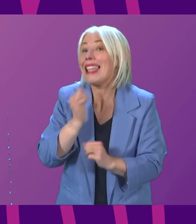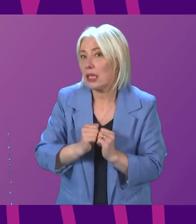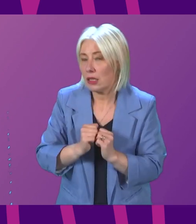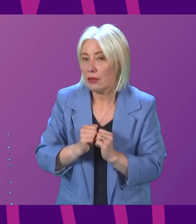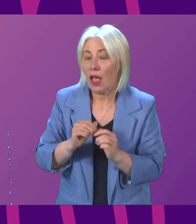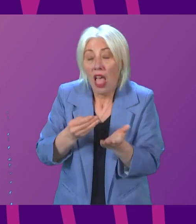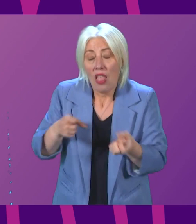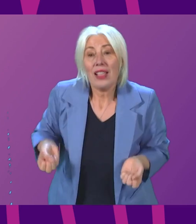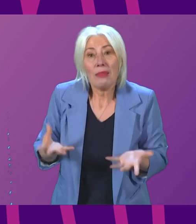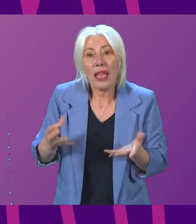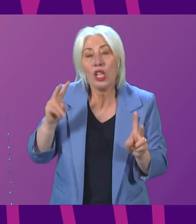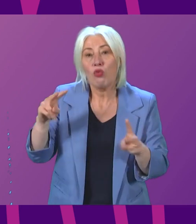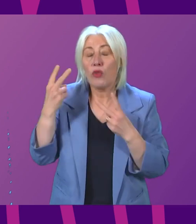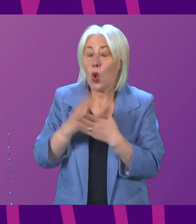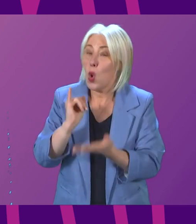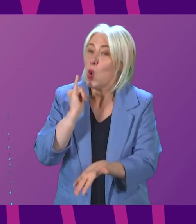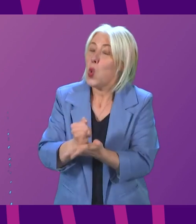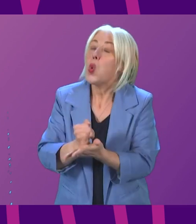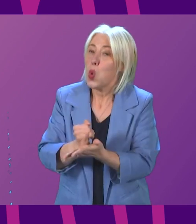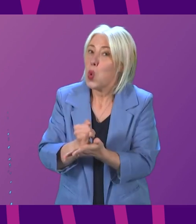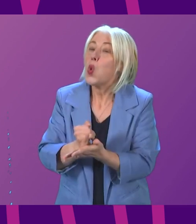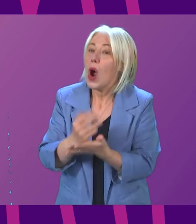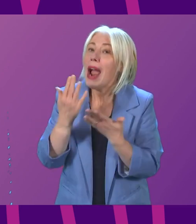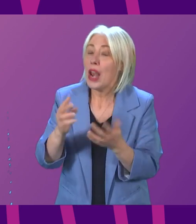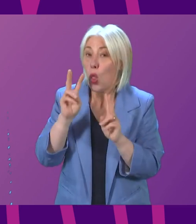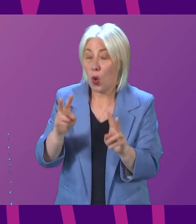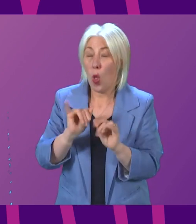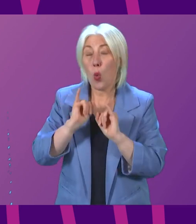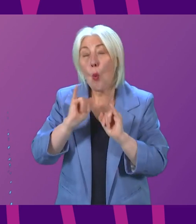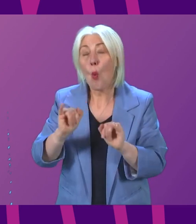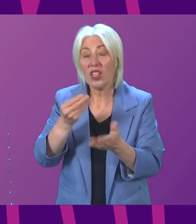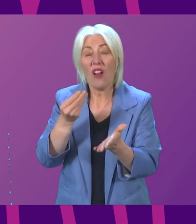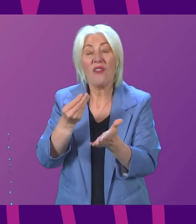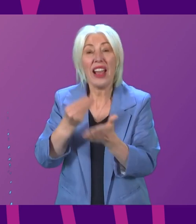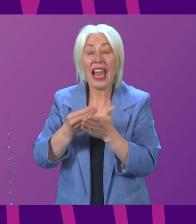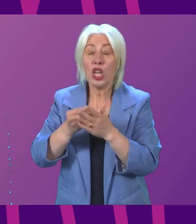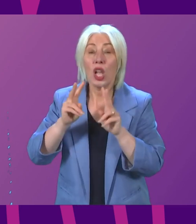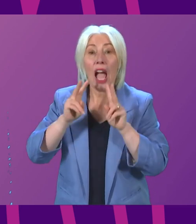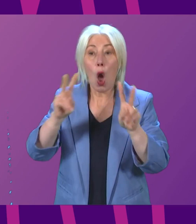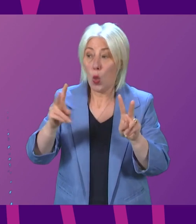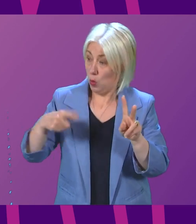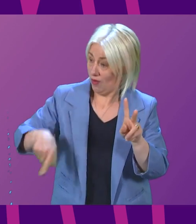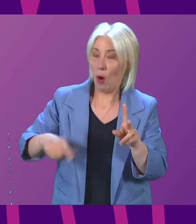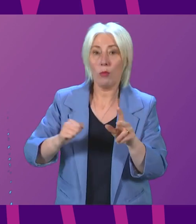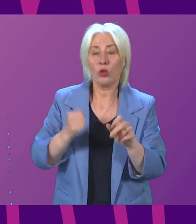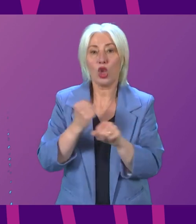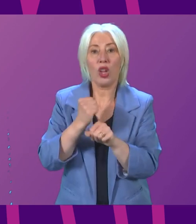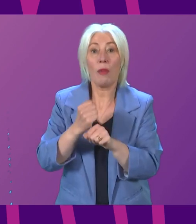damning. doesn't this all show that we are facing the worst financial outlook from a Scottish government since devolution?